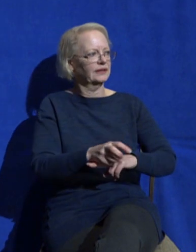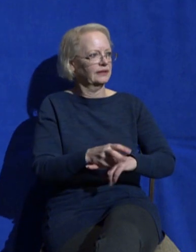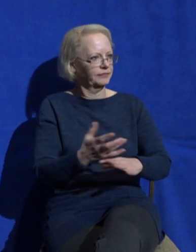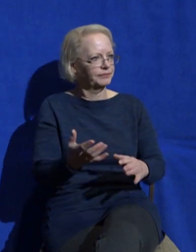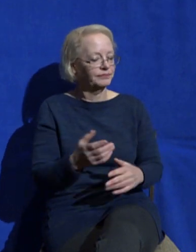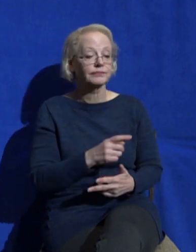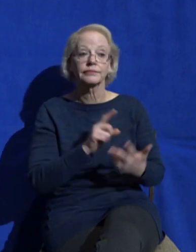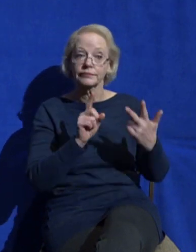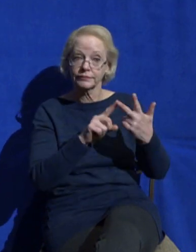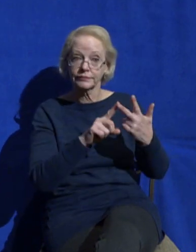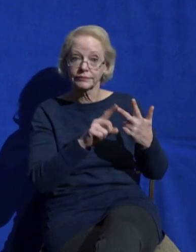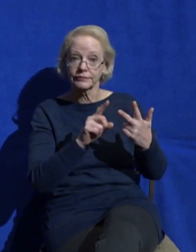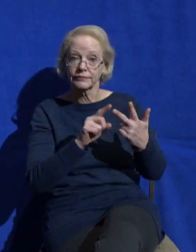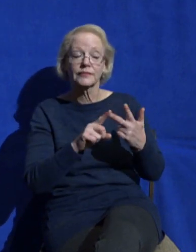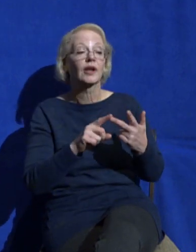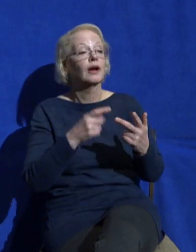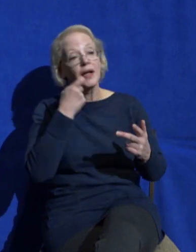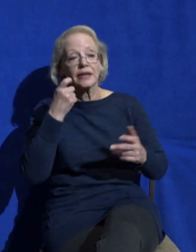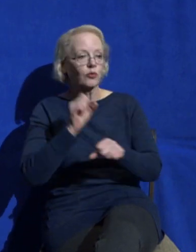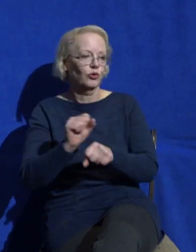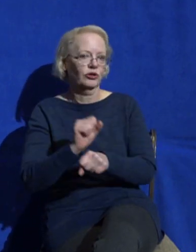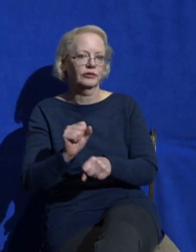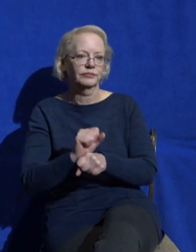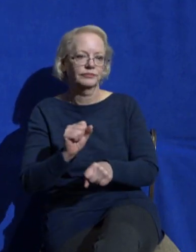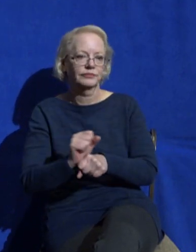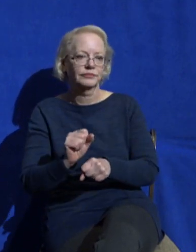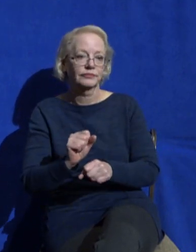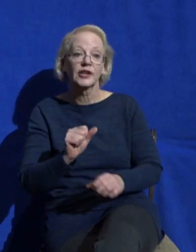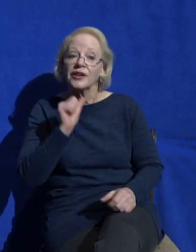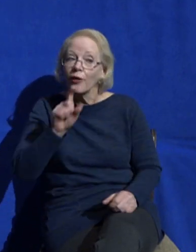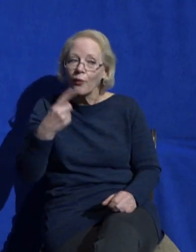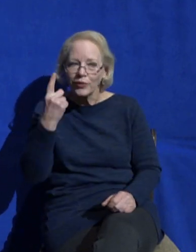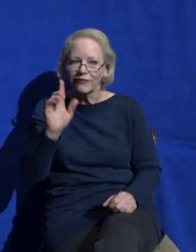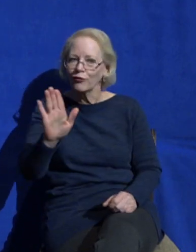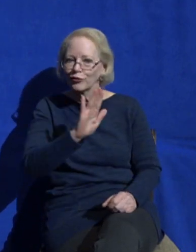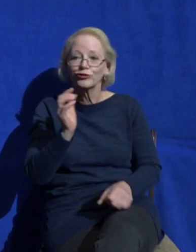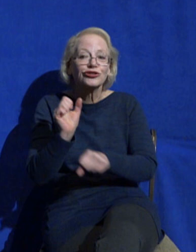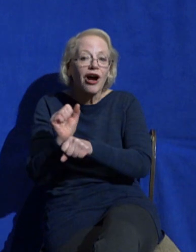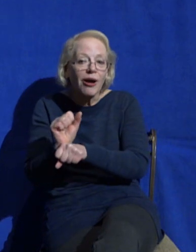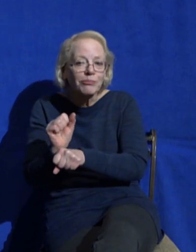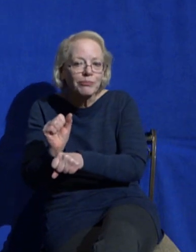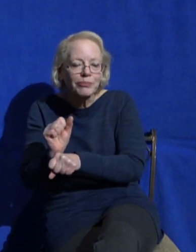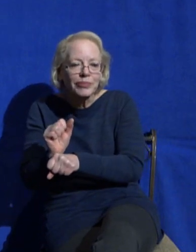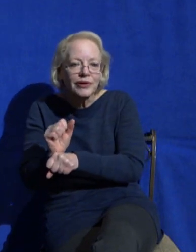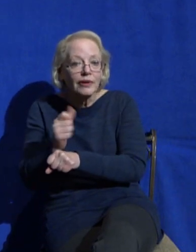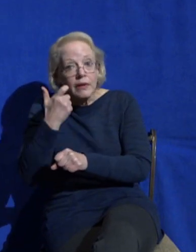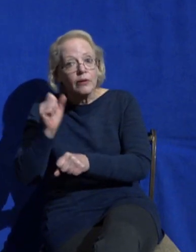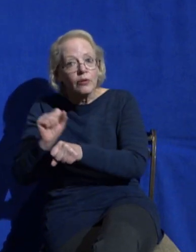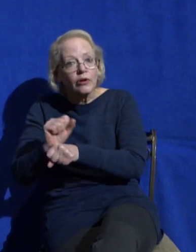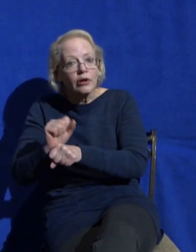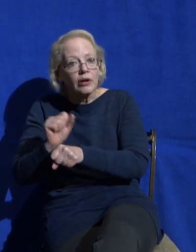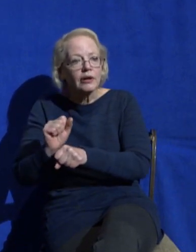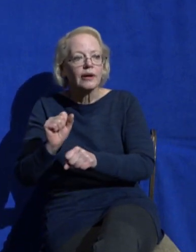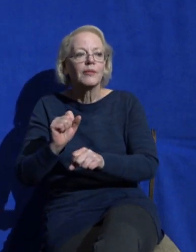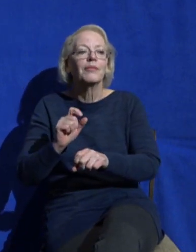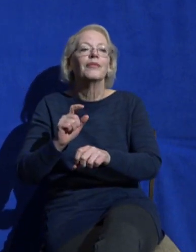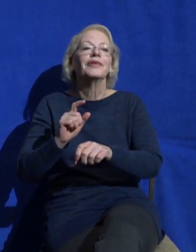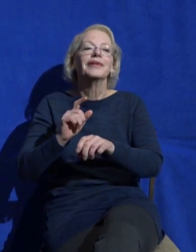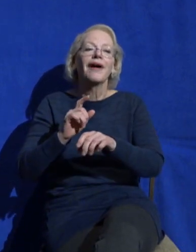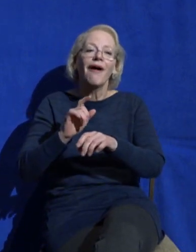Workaholism. Not just in your job, but with nonstop activity in general. You just